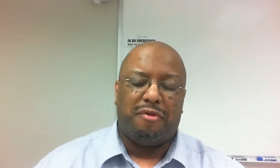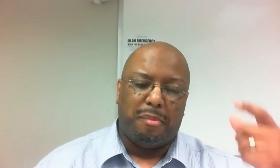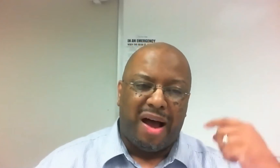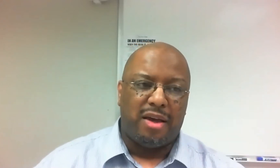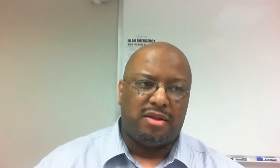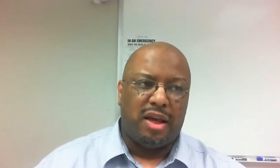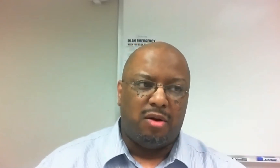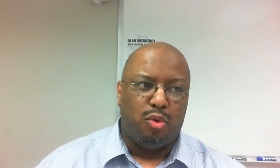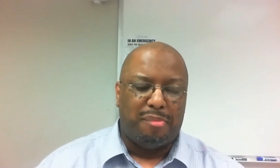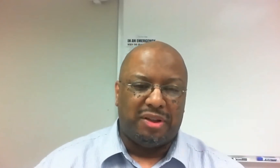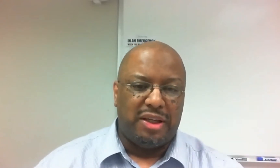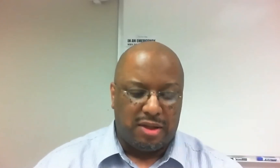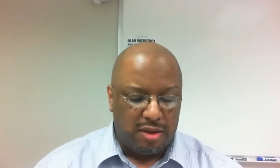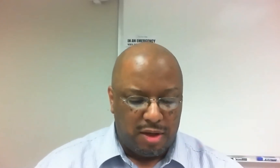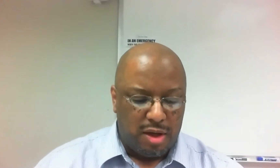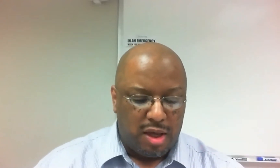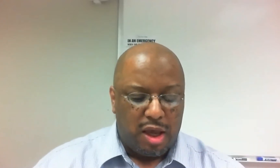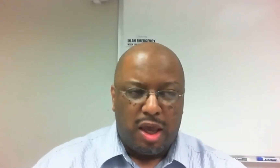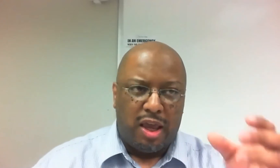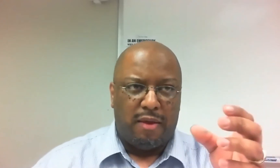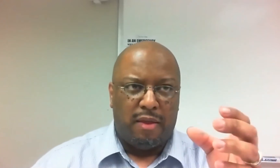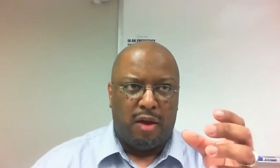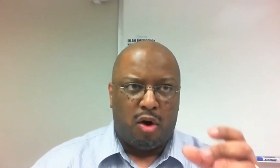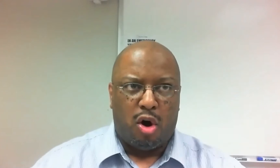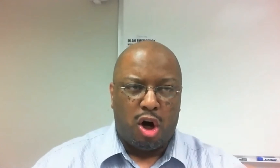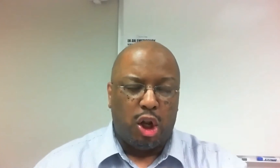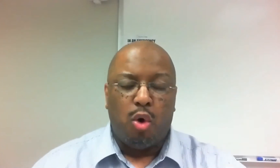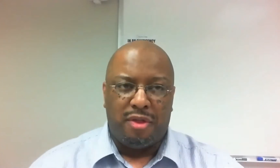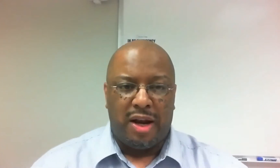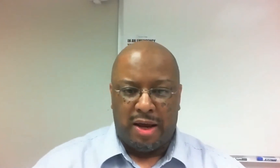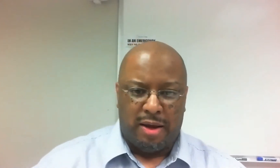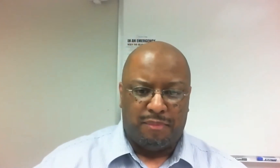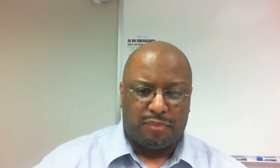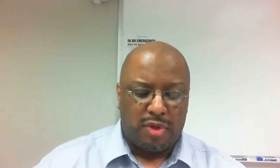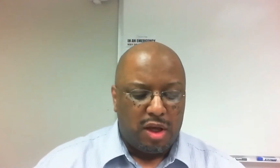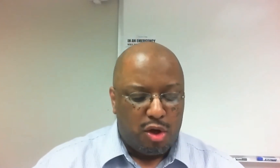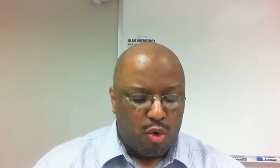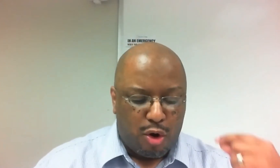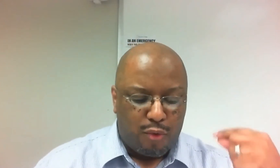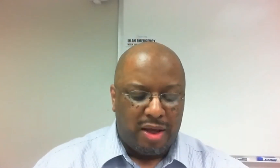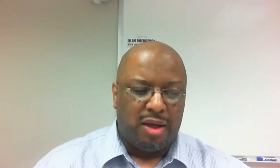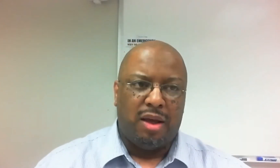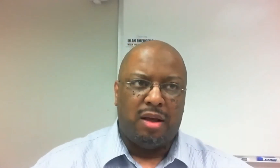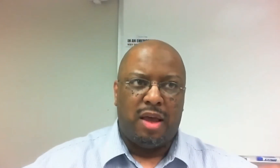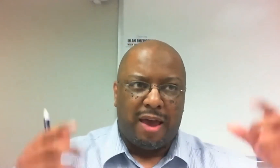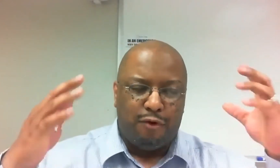with the bias that who I'm policing are lower than I am, you already have your